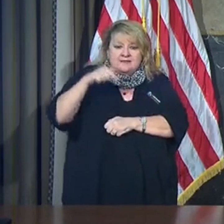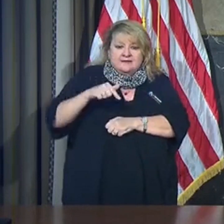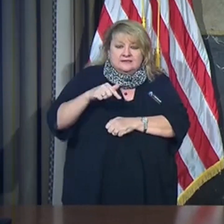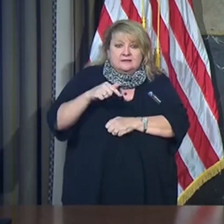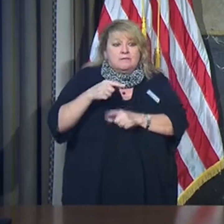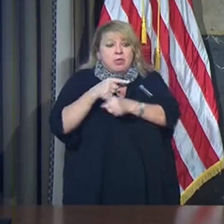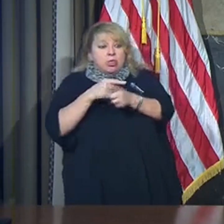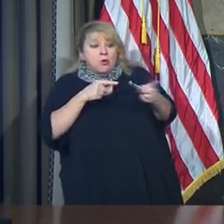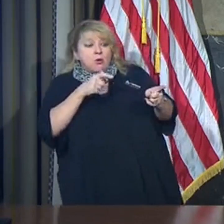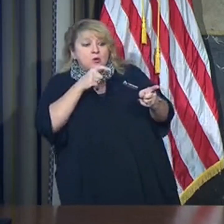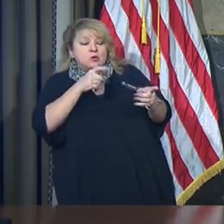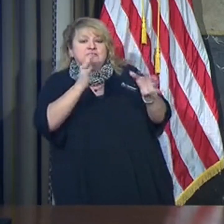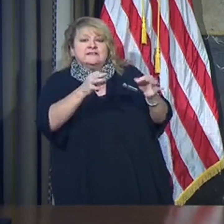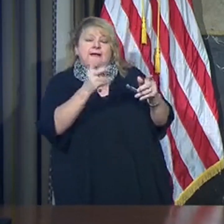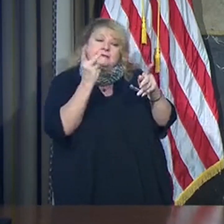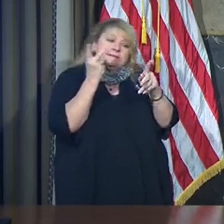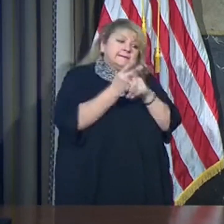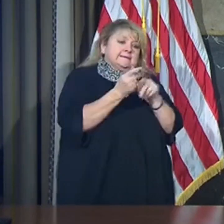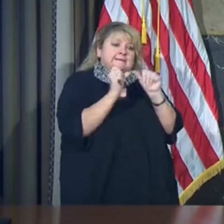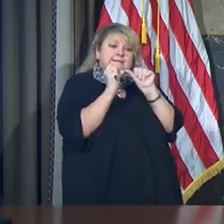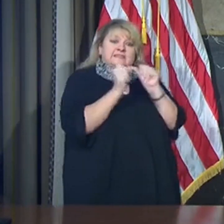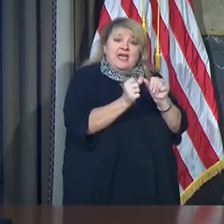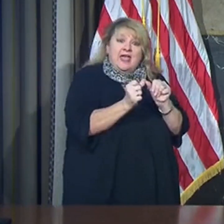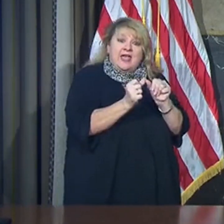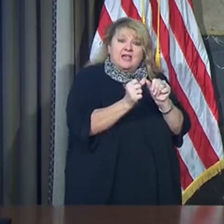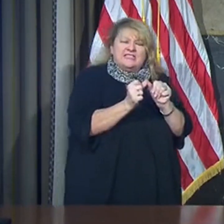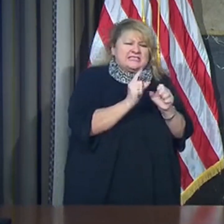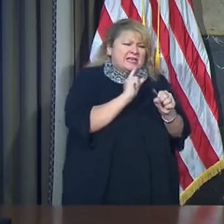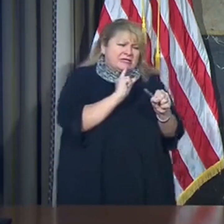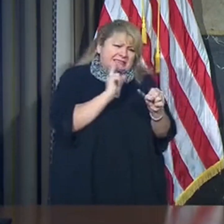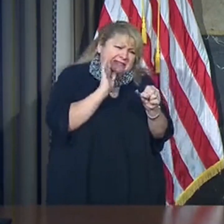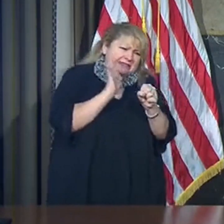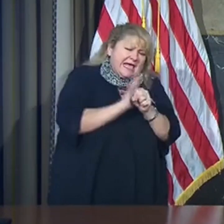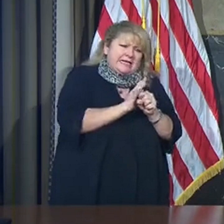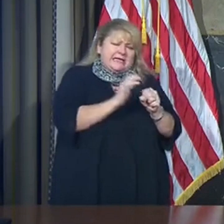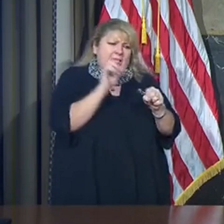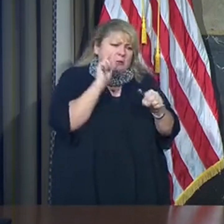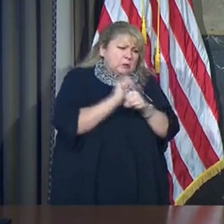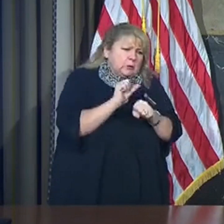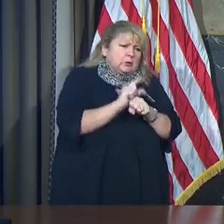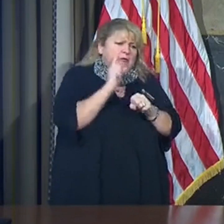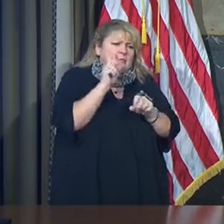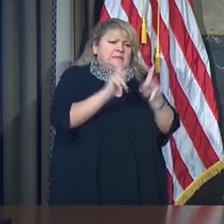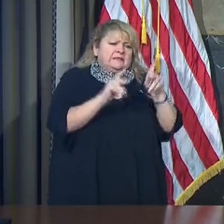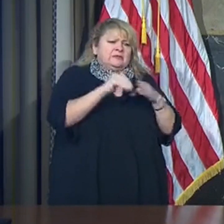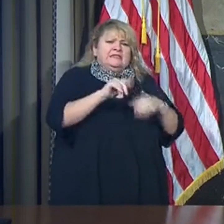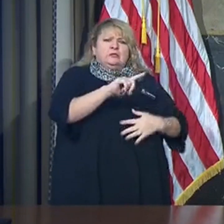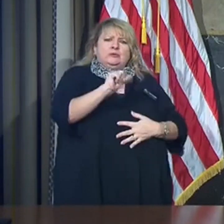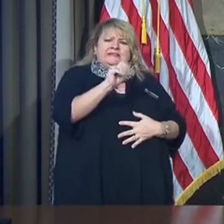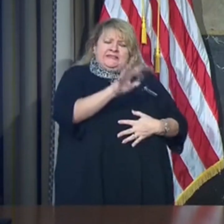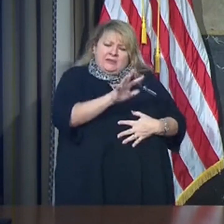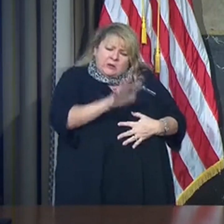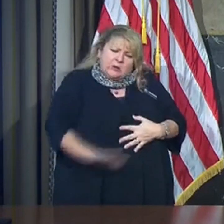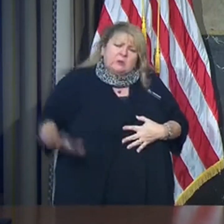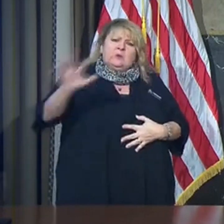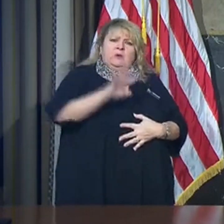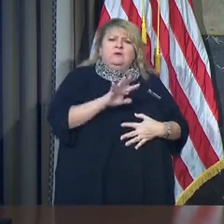are educated, they are dedicated to the citizens of Louisiana, and that includes the entire state.